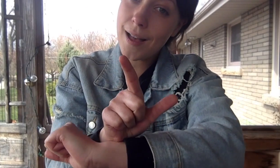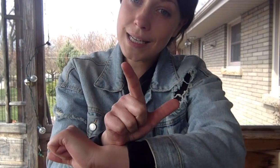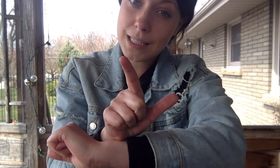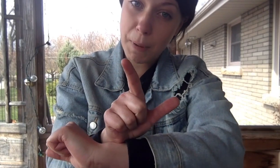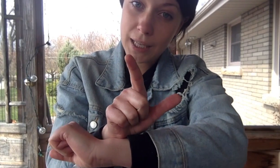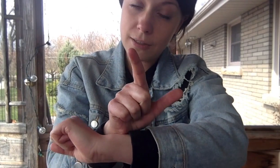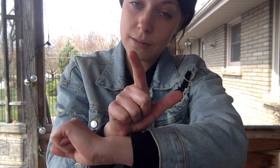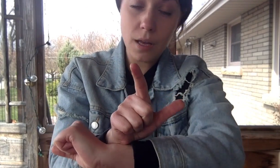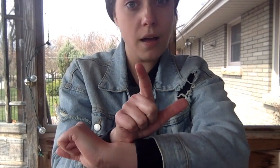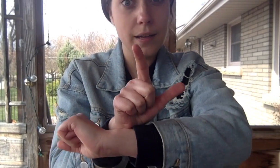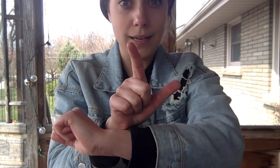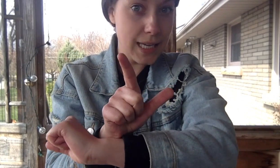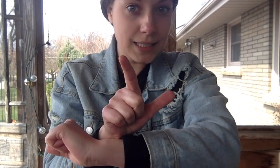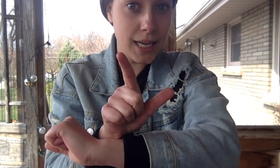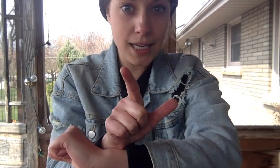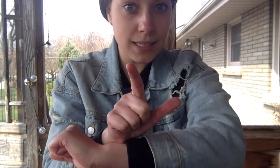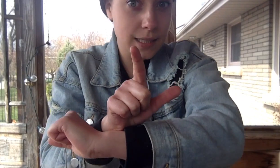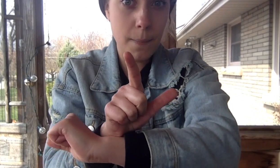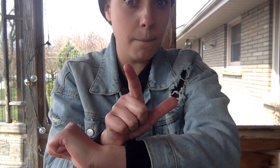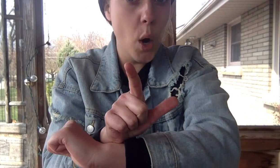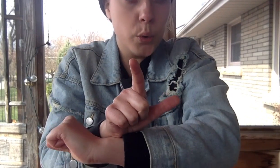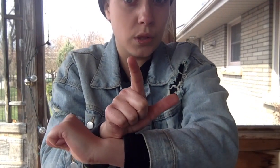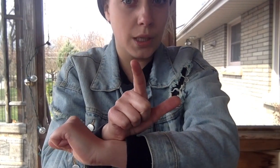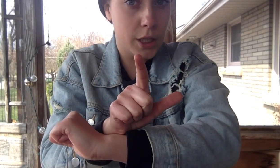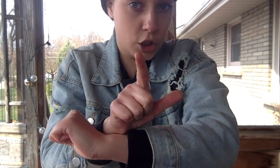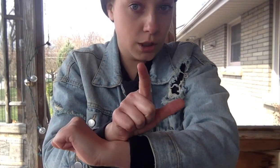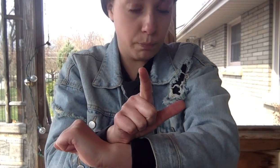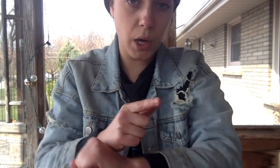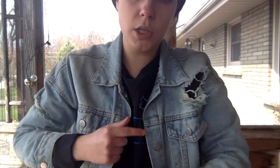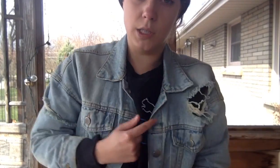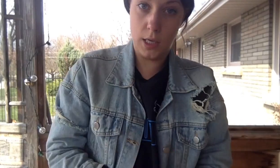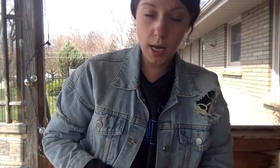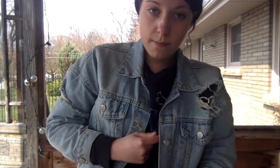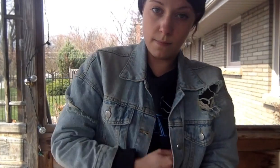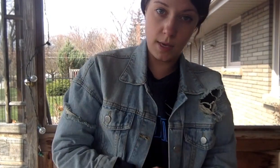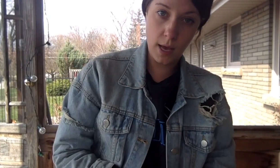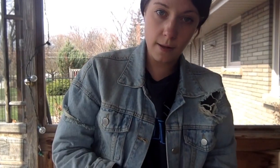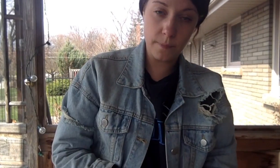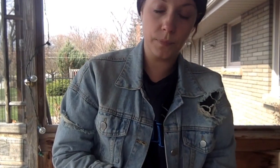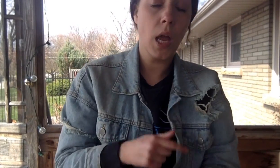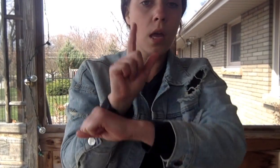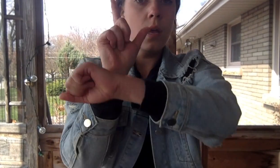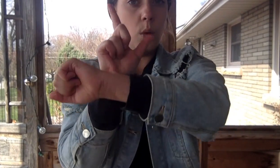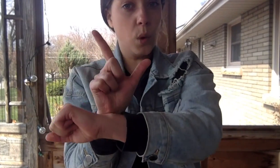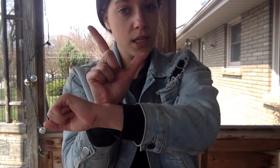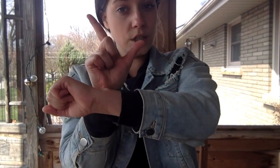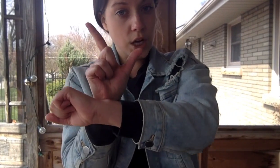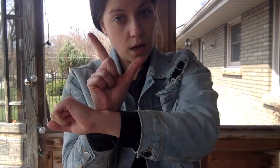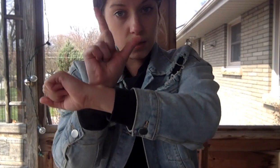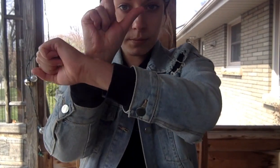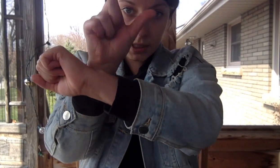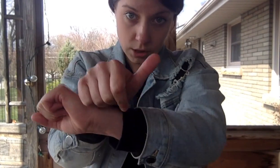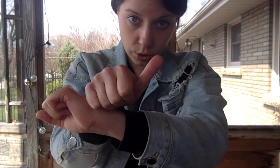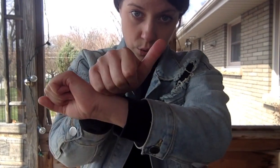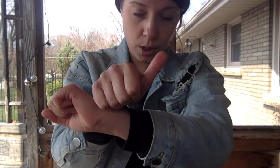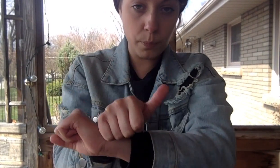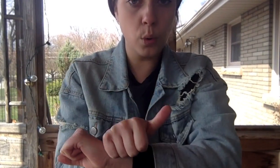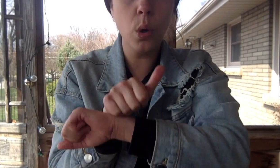a speckled log eating some most delicious bugs yum yum one jumped into the pool